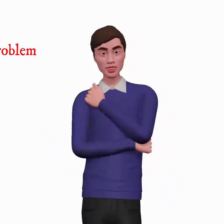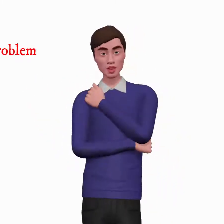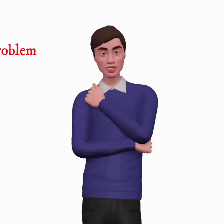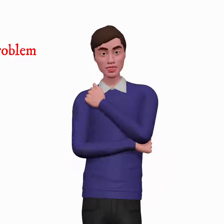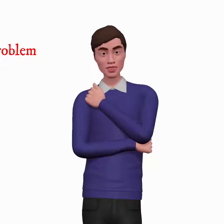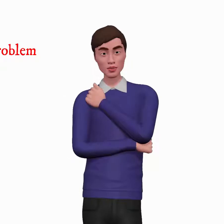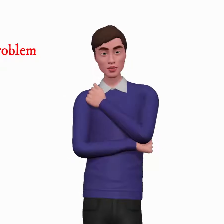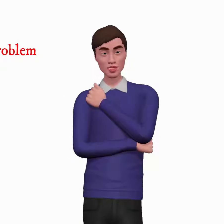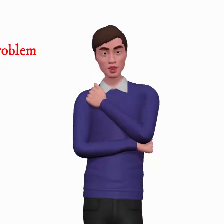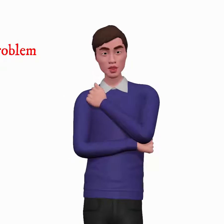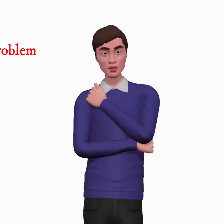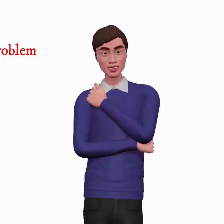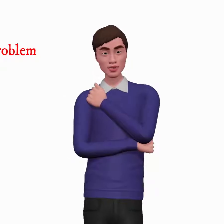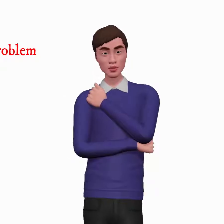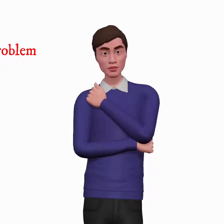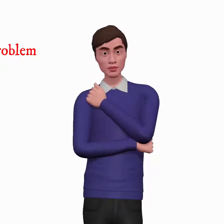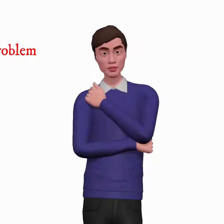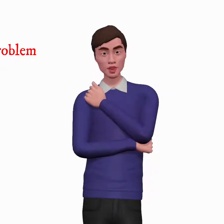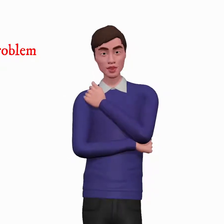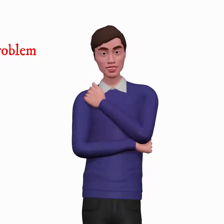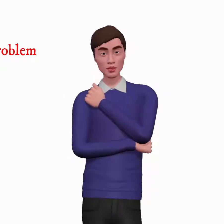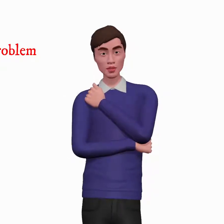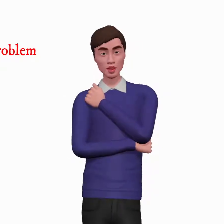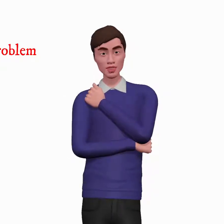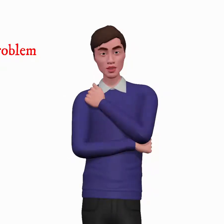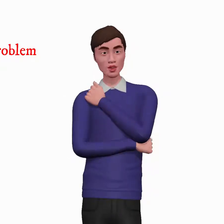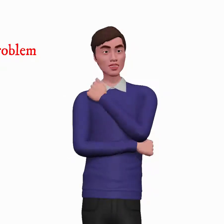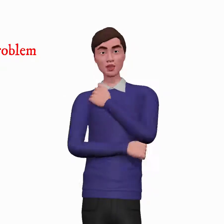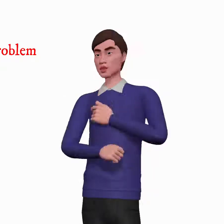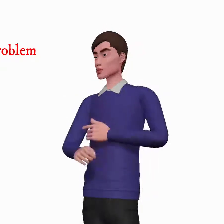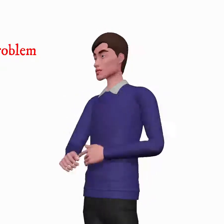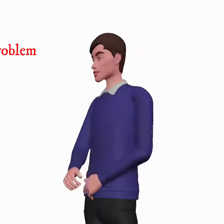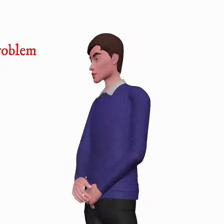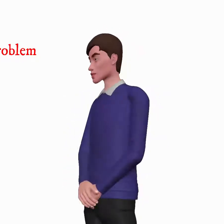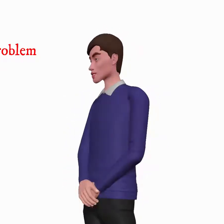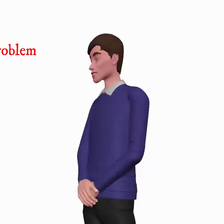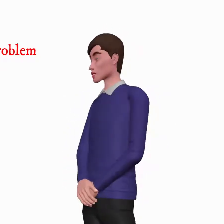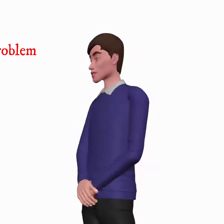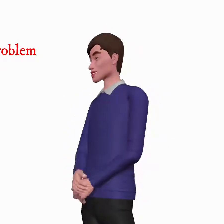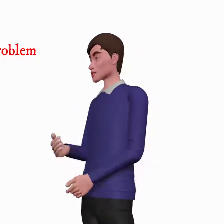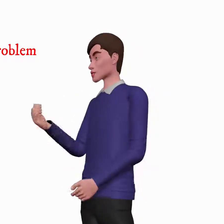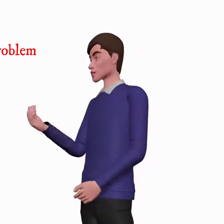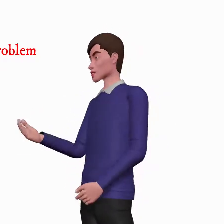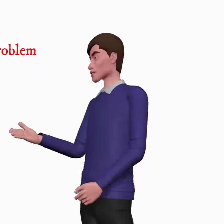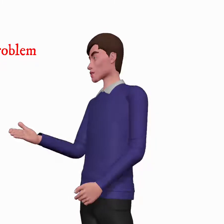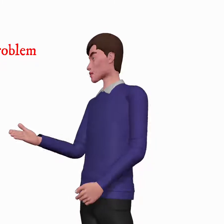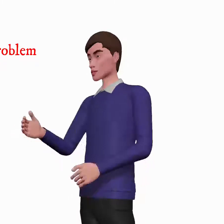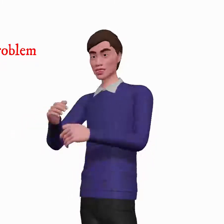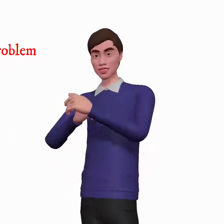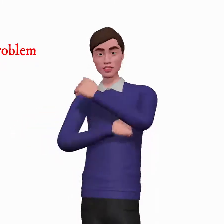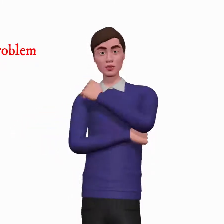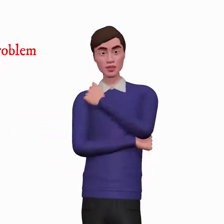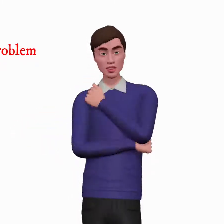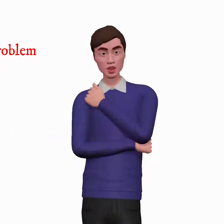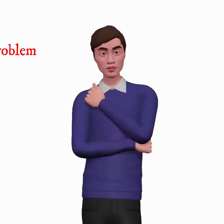actually tells about new problem. As we should consider about lung cancer in a smoker with change in nature of chronic cough.